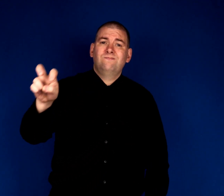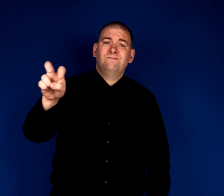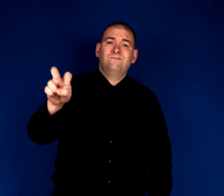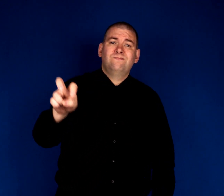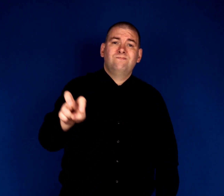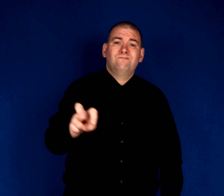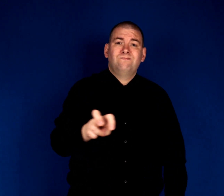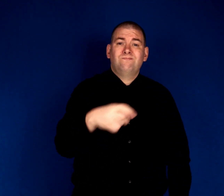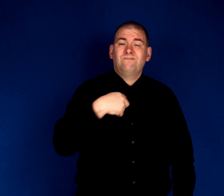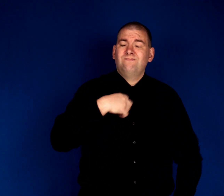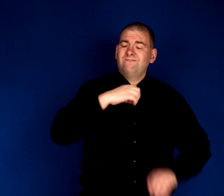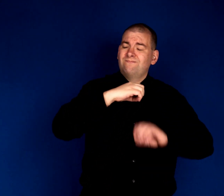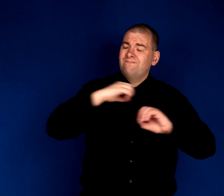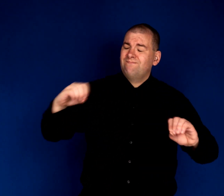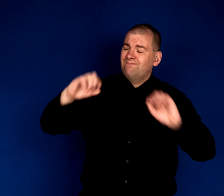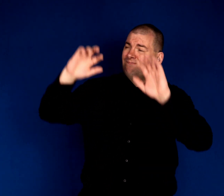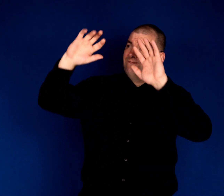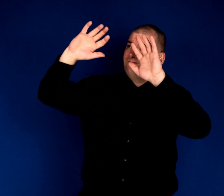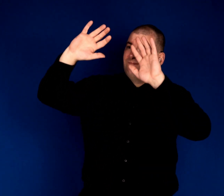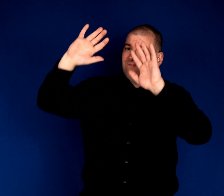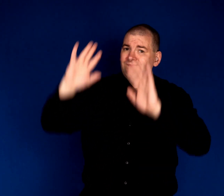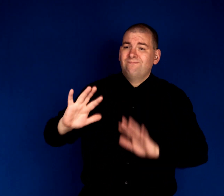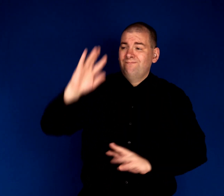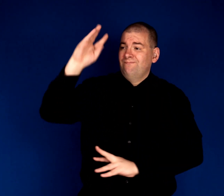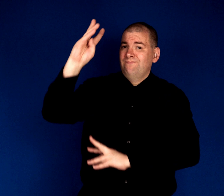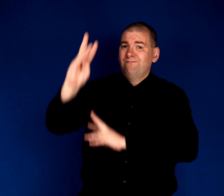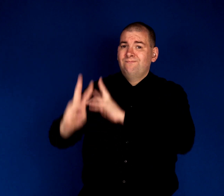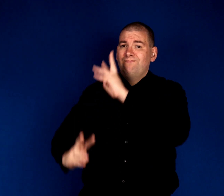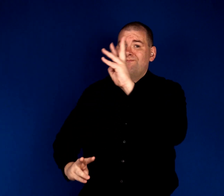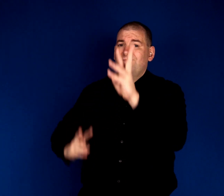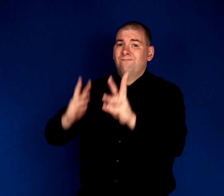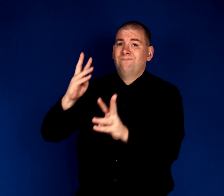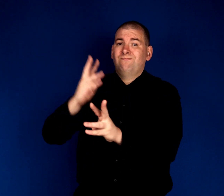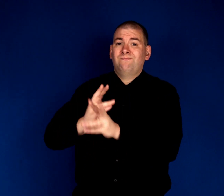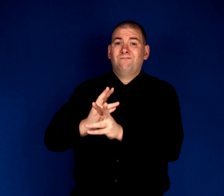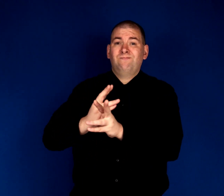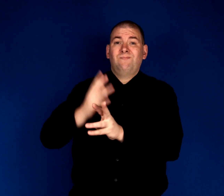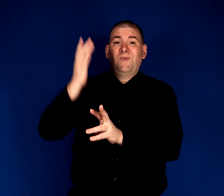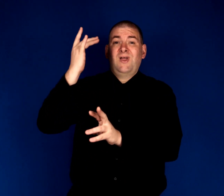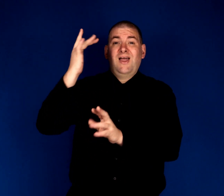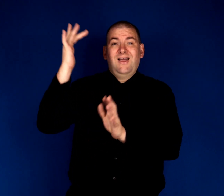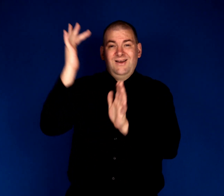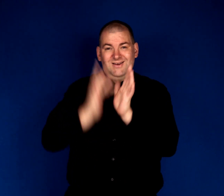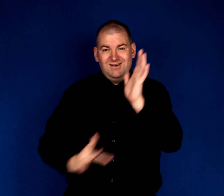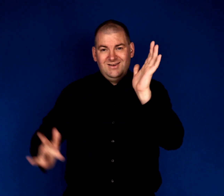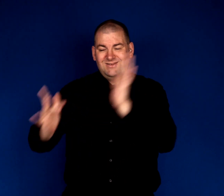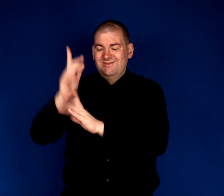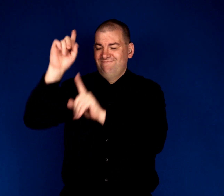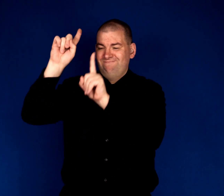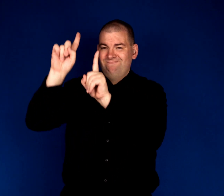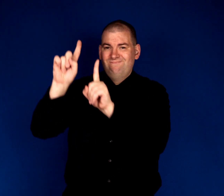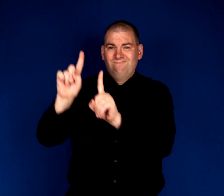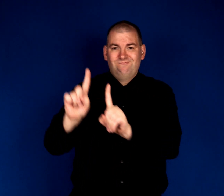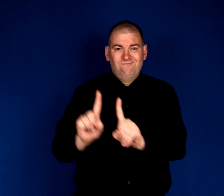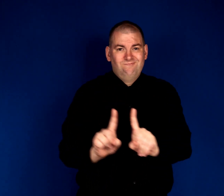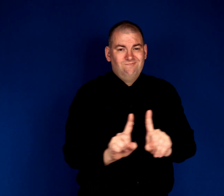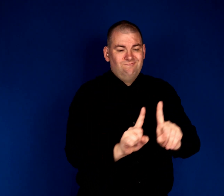I'll have no fear, for Jesus walks